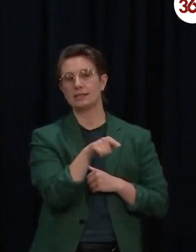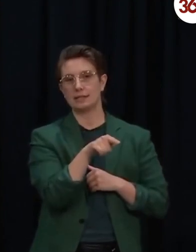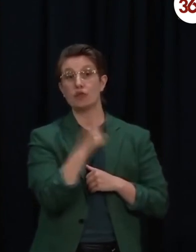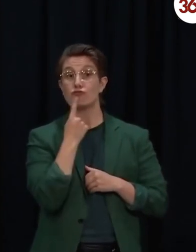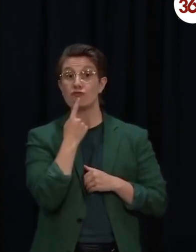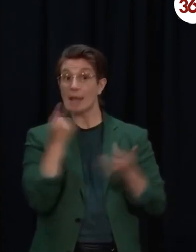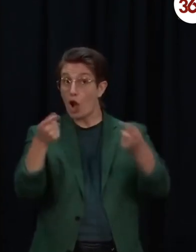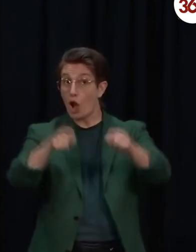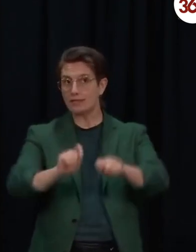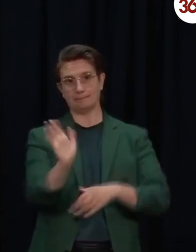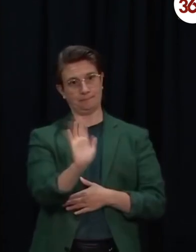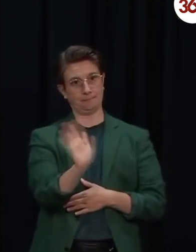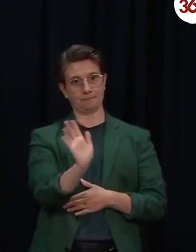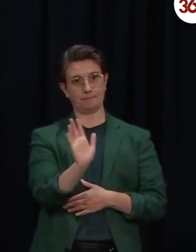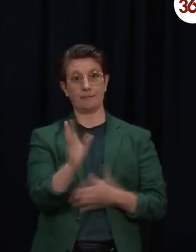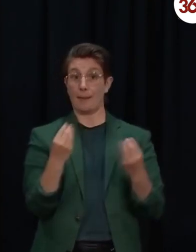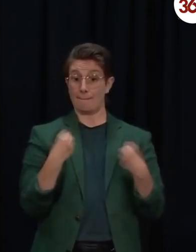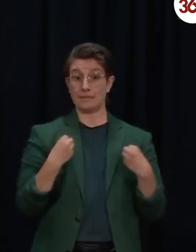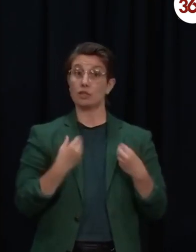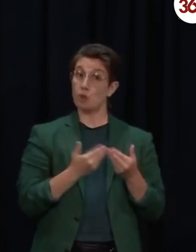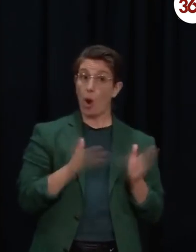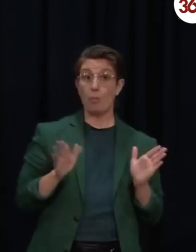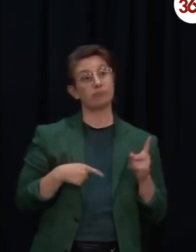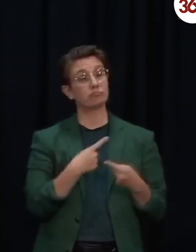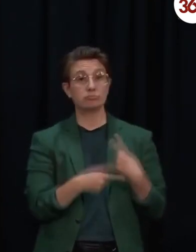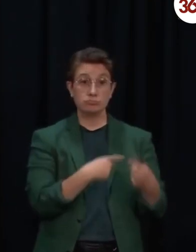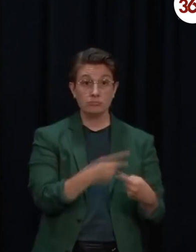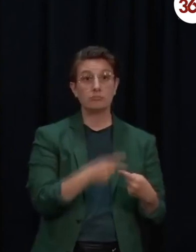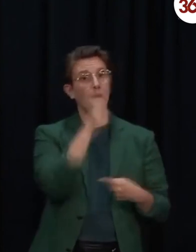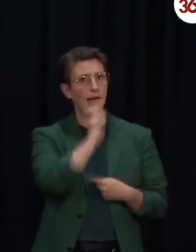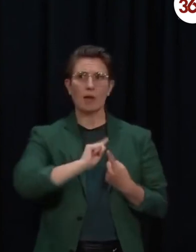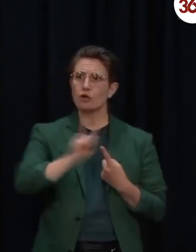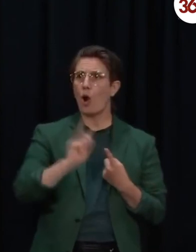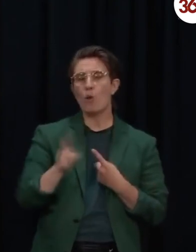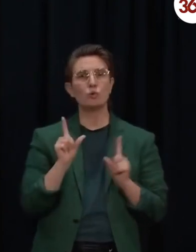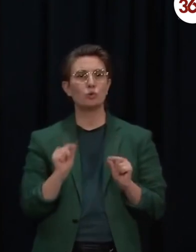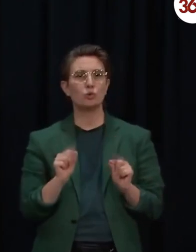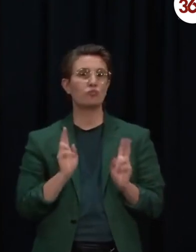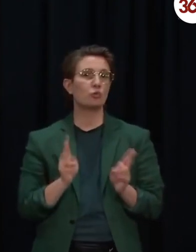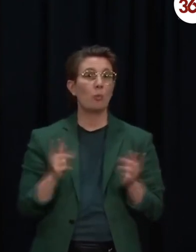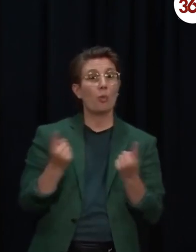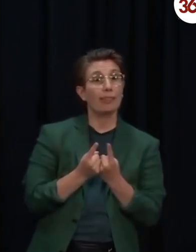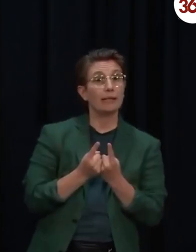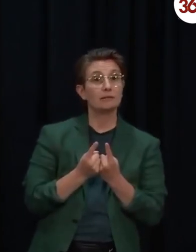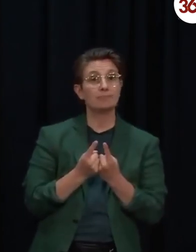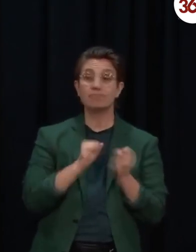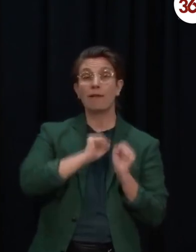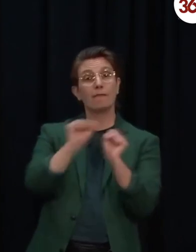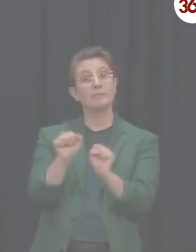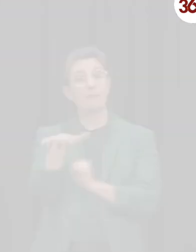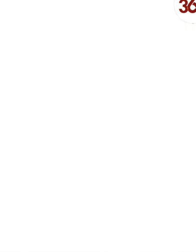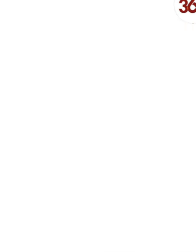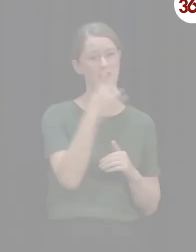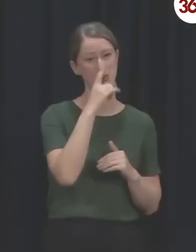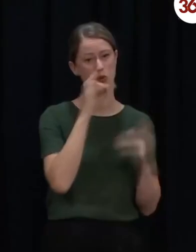At Red, businesses stay open and you can do most of the things that you normally do, including visiting family and friends and moving around the